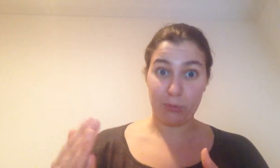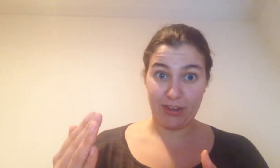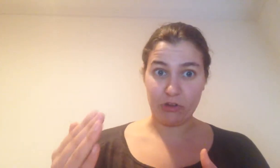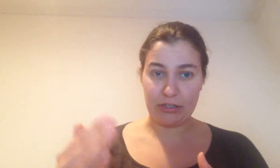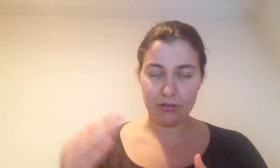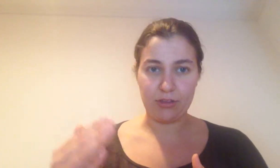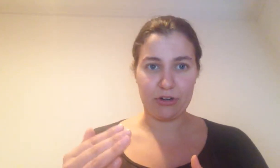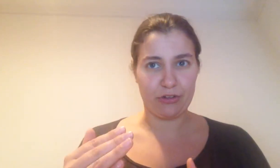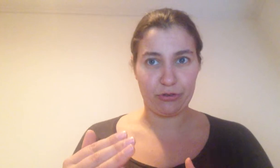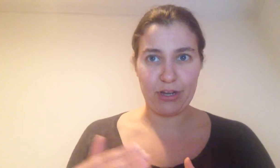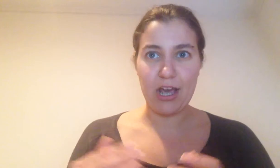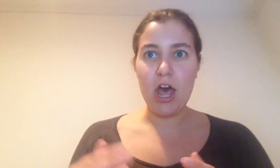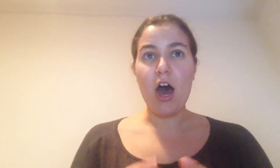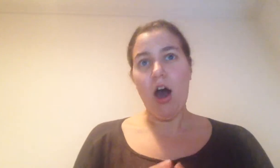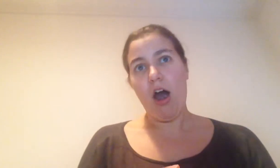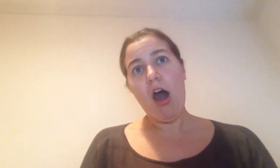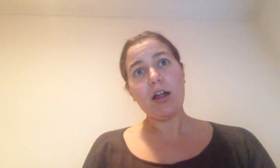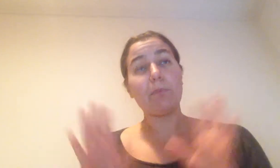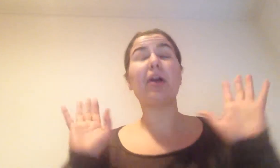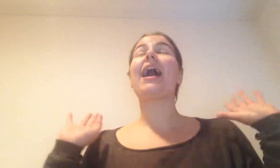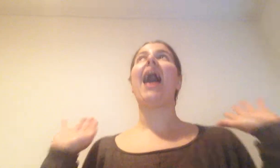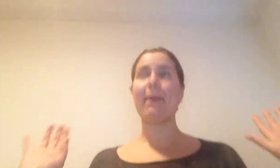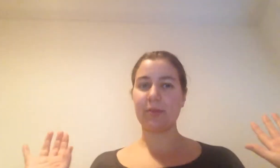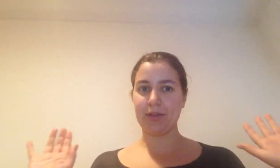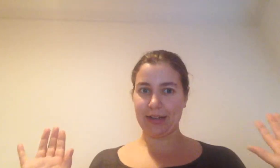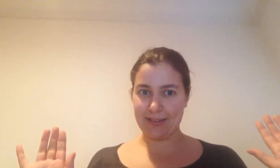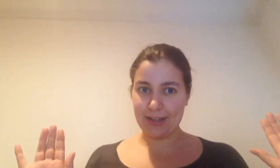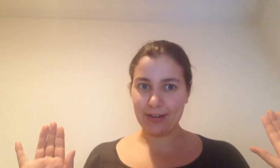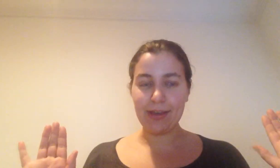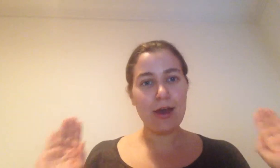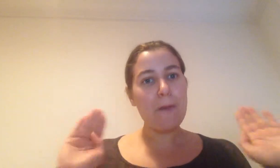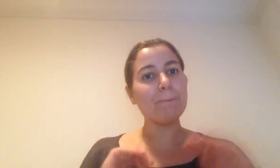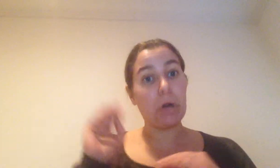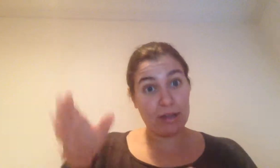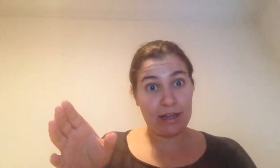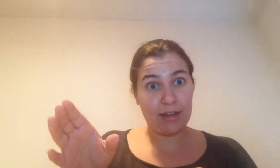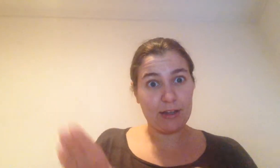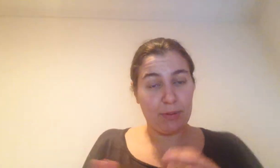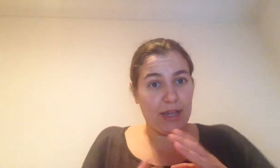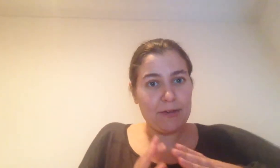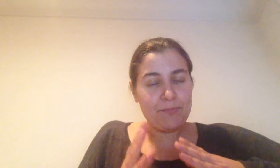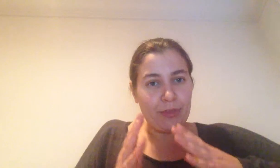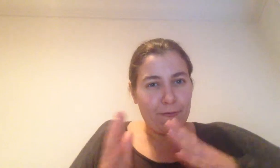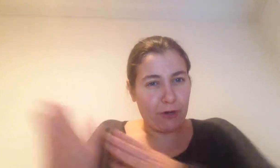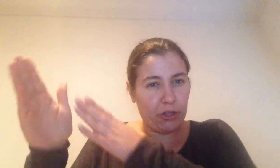exploitation on the international arena are perhaps, but not necessarily, more likely to be further